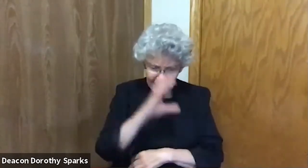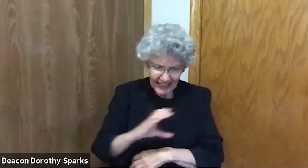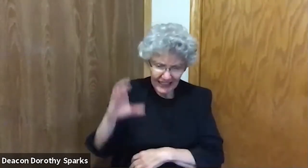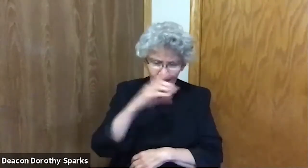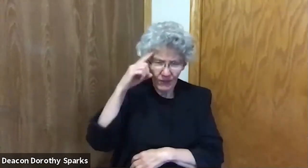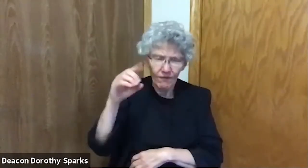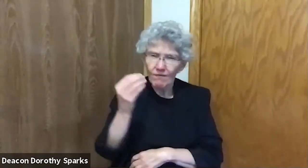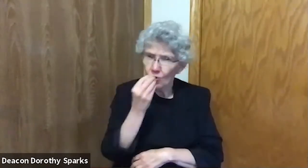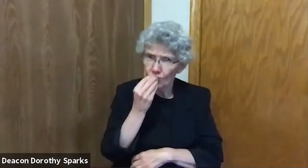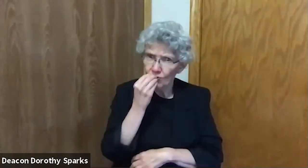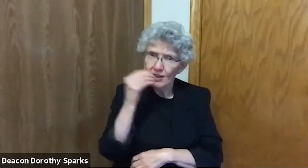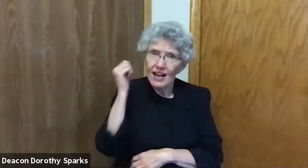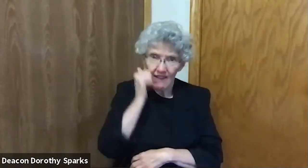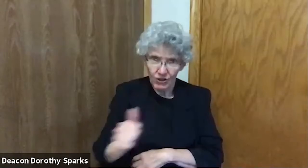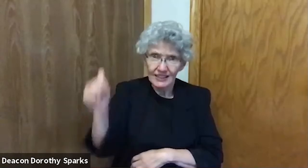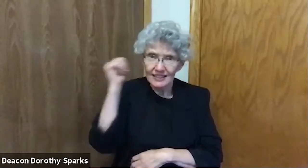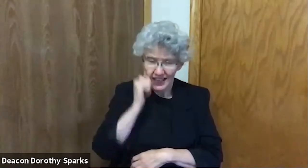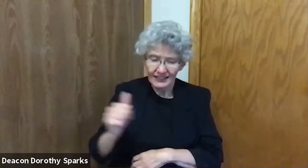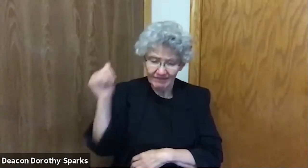for those who struggle each day for crumbs